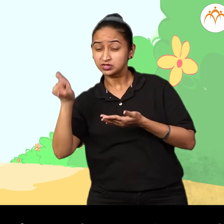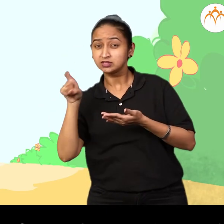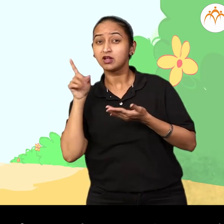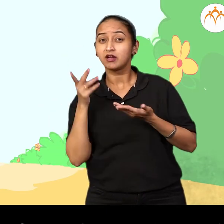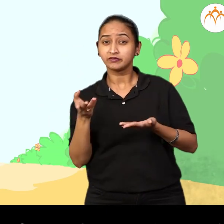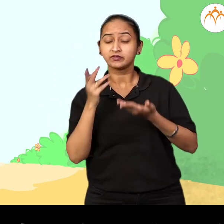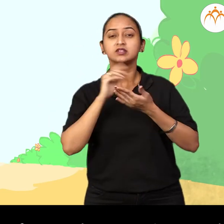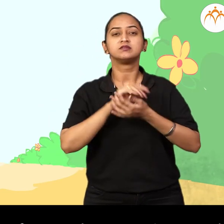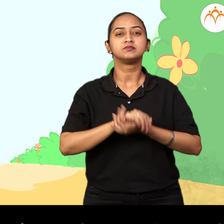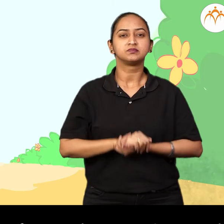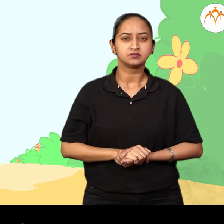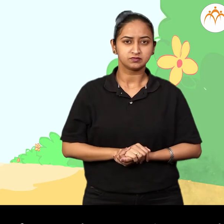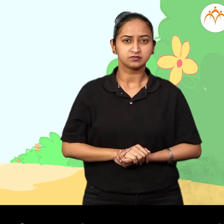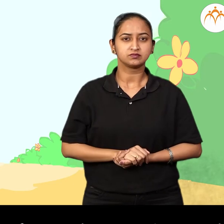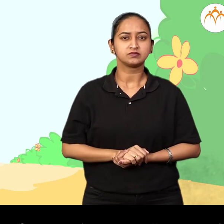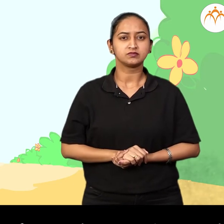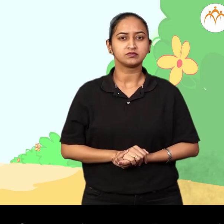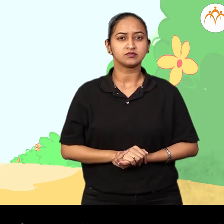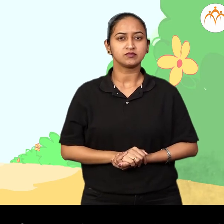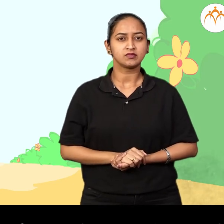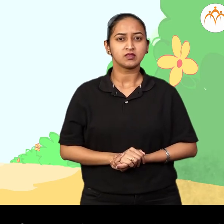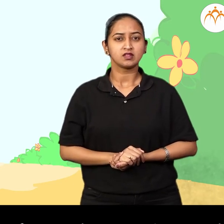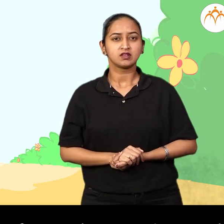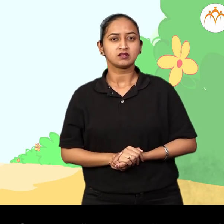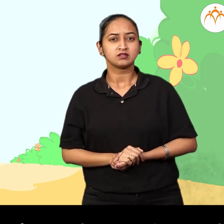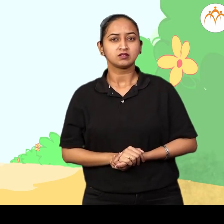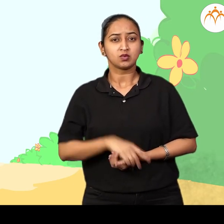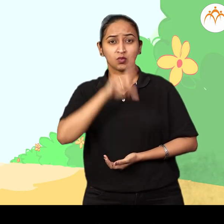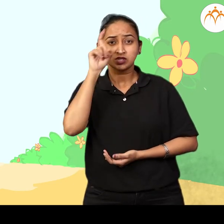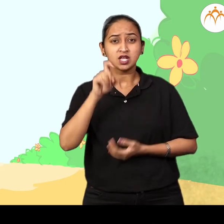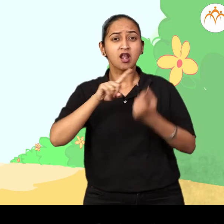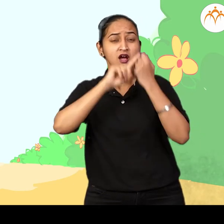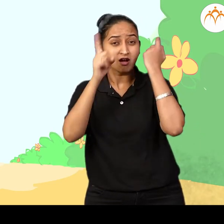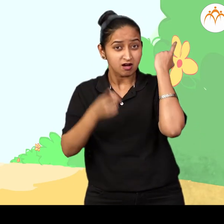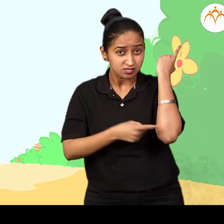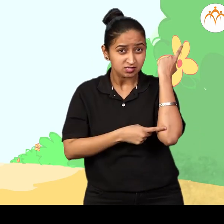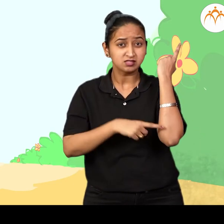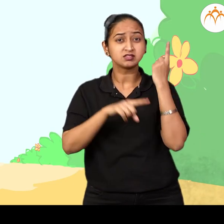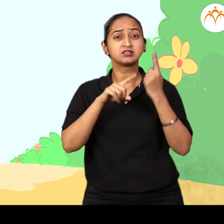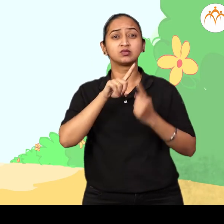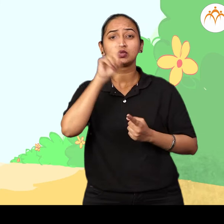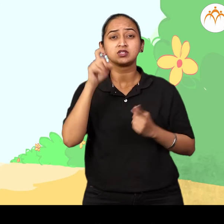while writing, do not forget the question mark. Does the question mark come only in the end?